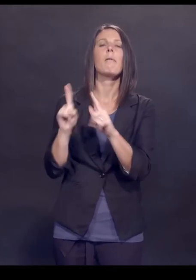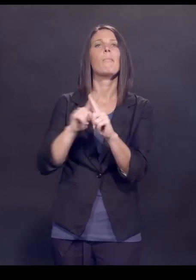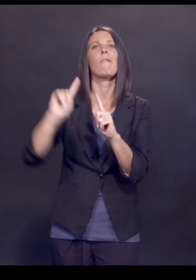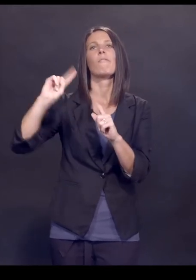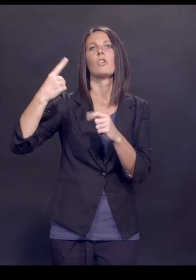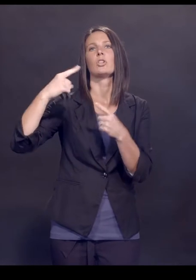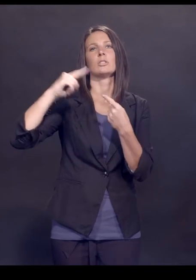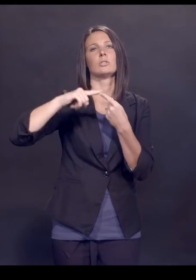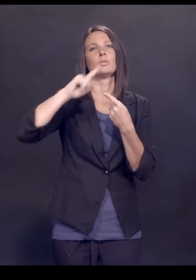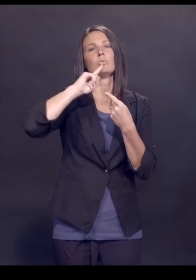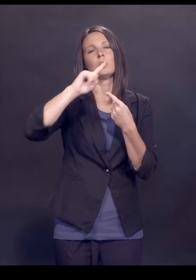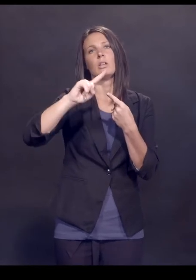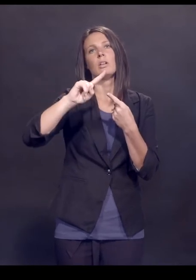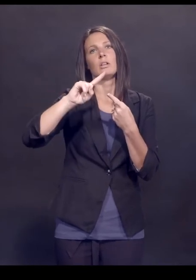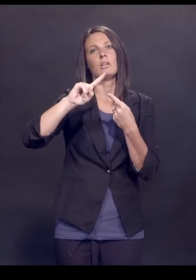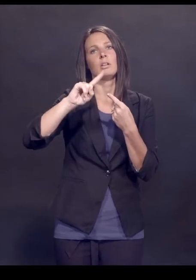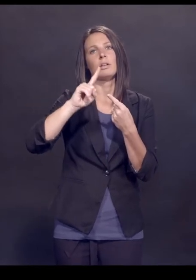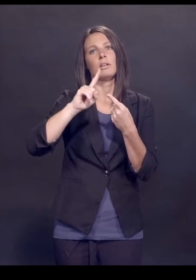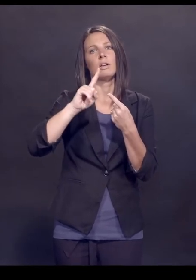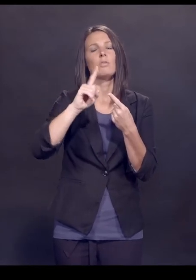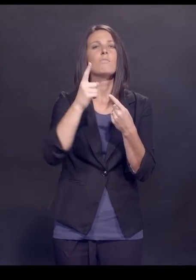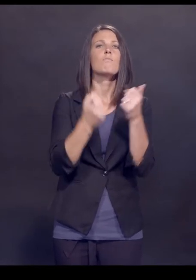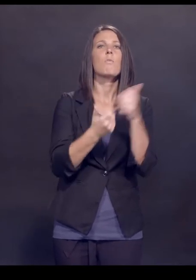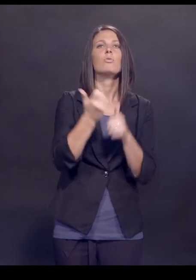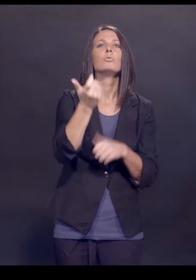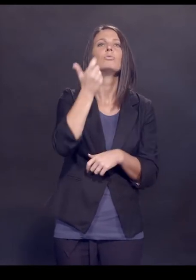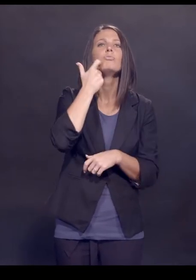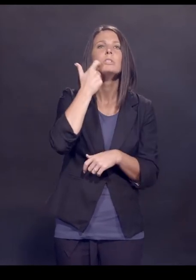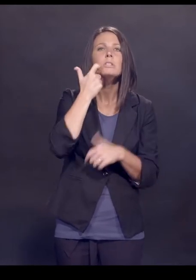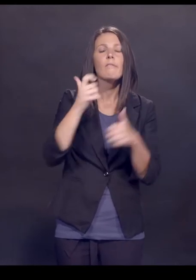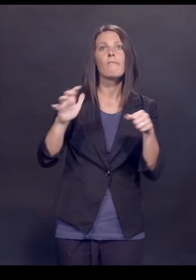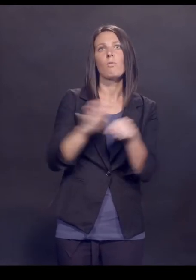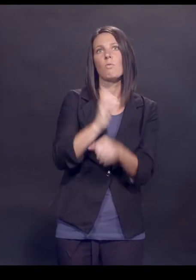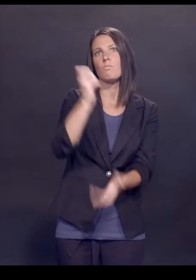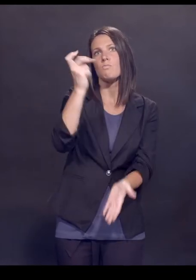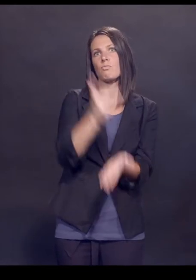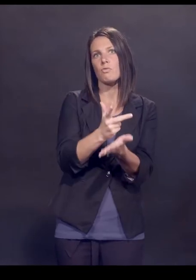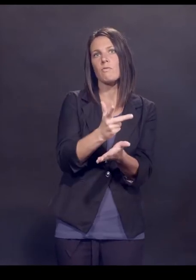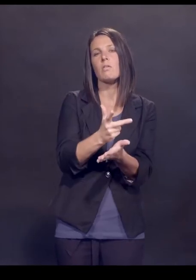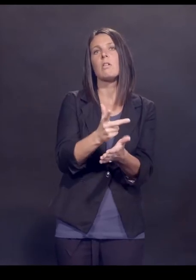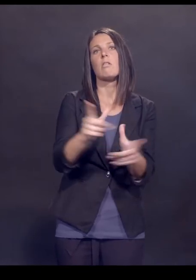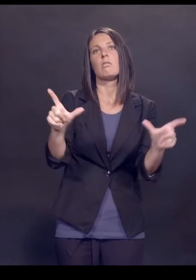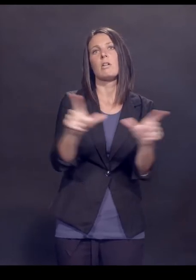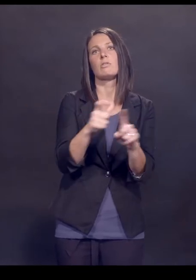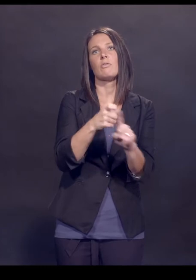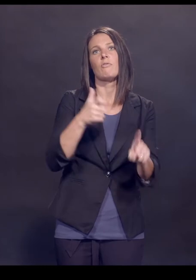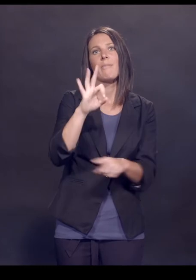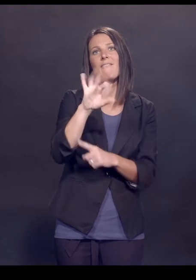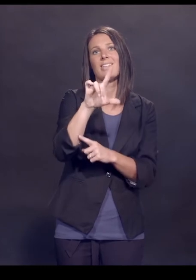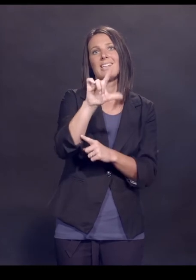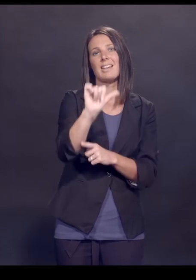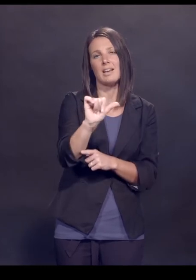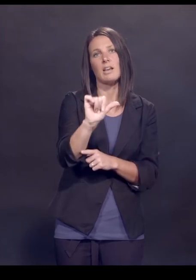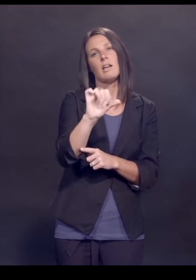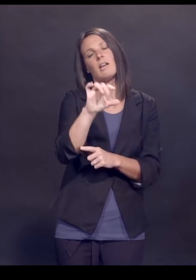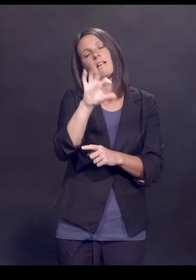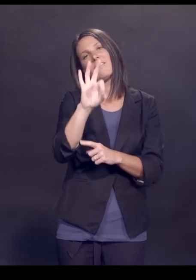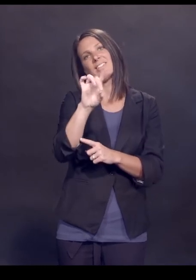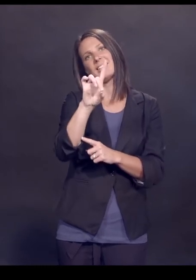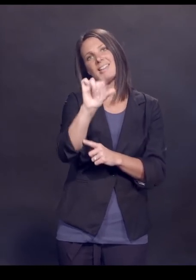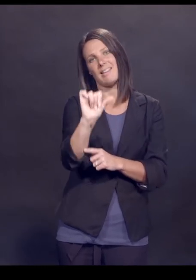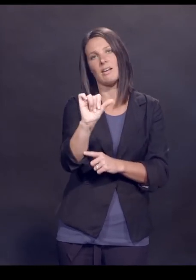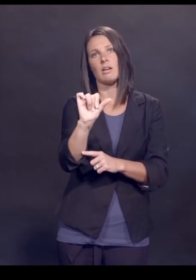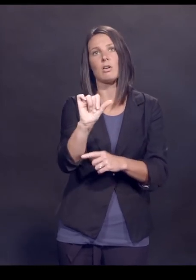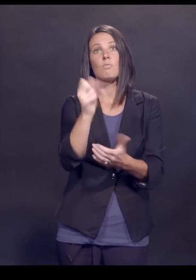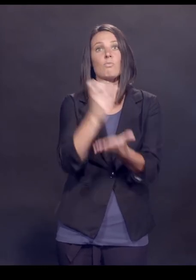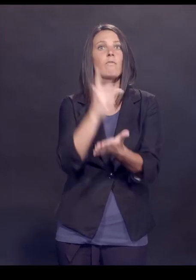is, and this is highlighted by the recent full approval or licensure by the Food and Drug Administration for the Pfizer